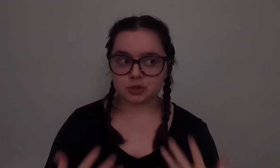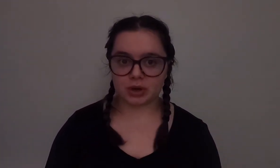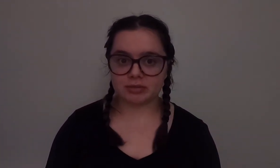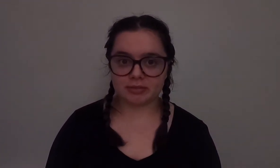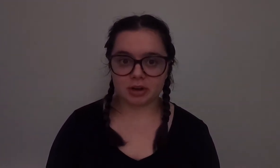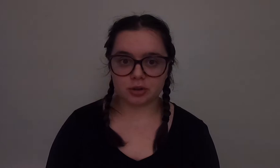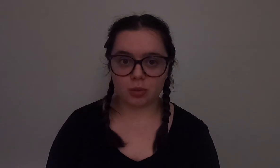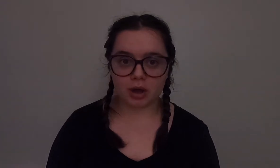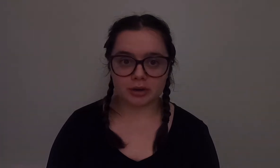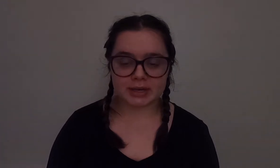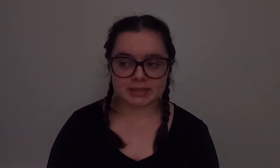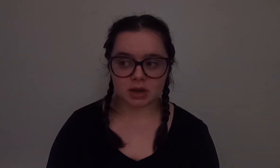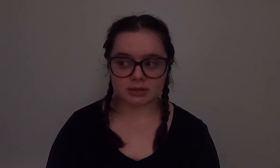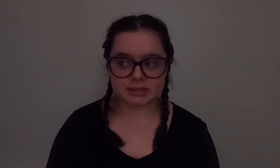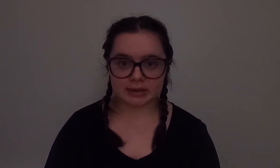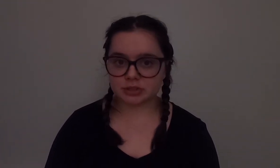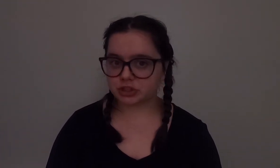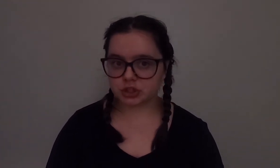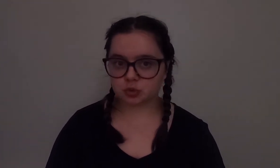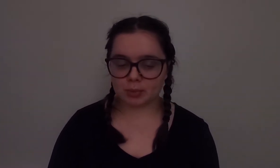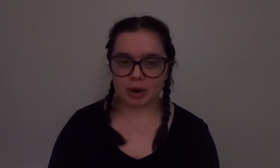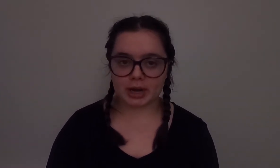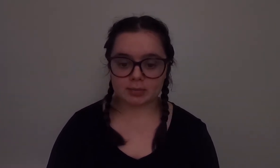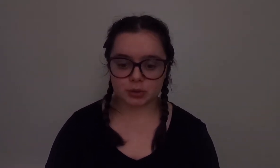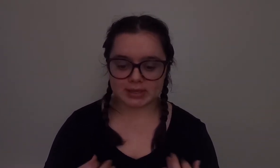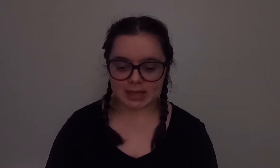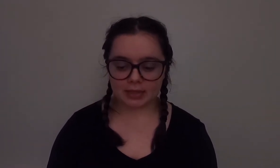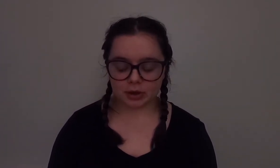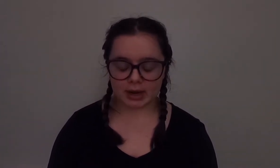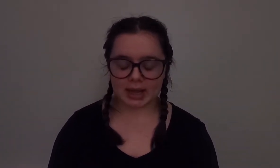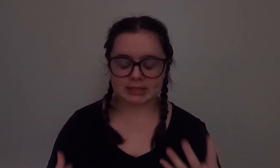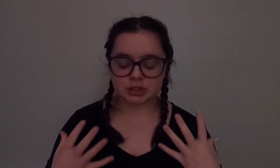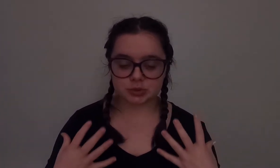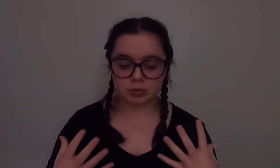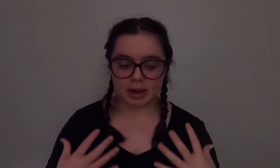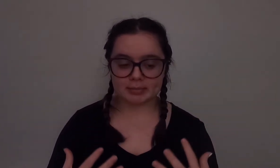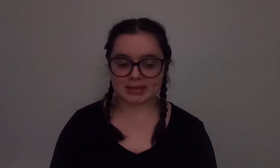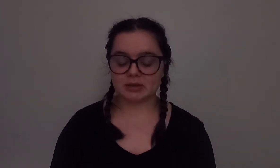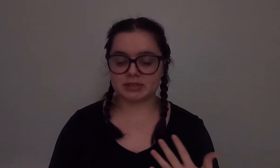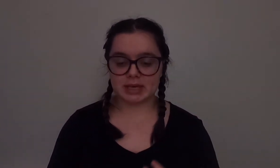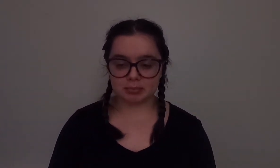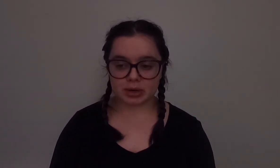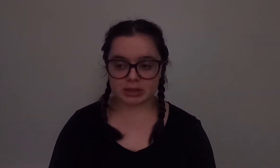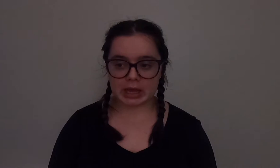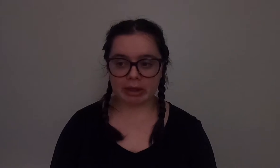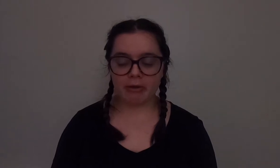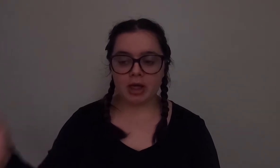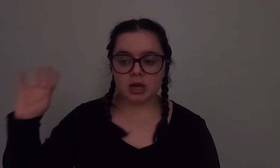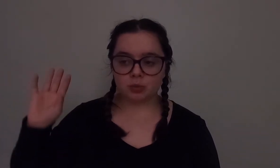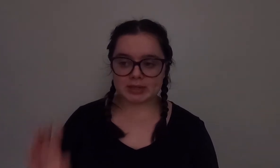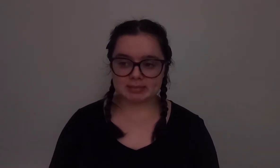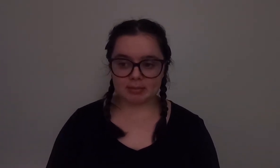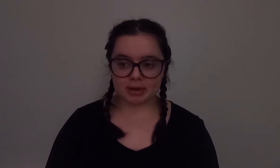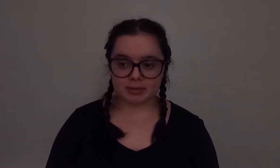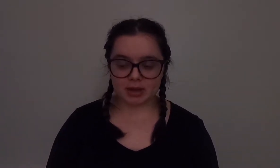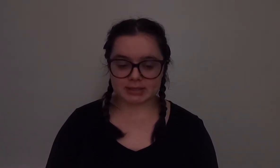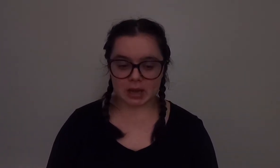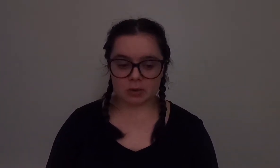25 feet under the water it's not safe to just swim right up so I sat there and I had to just remind myself to keep breathing once my buddy got down